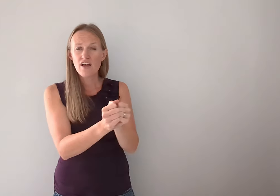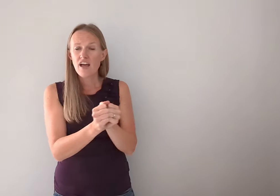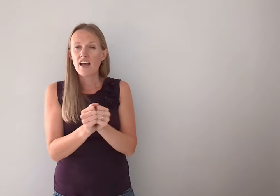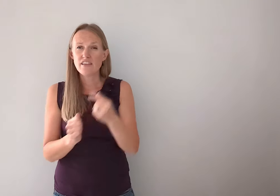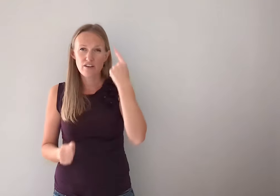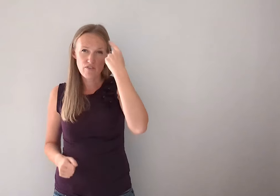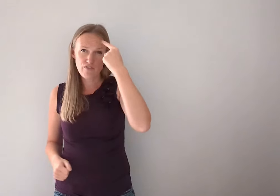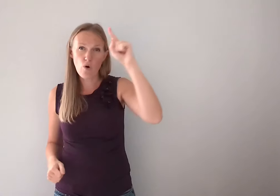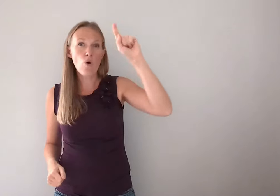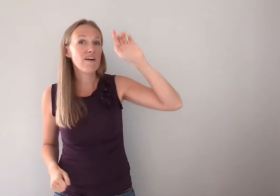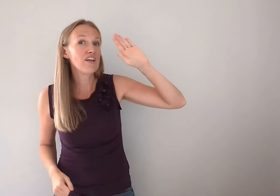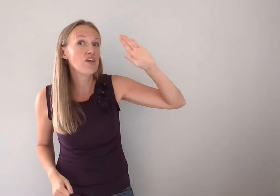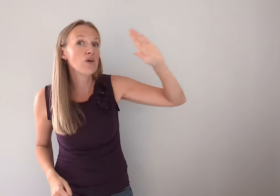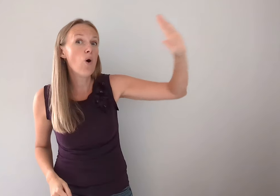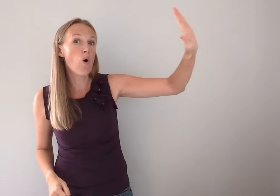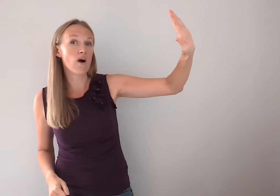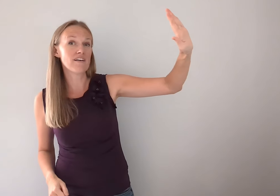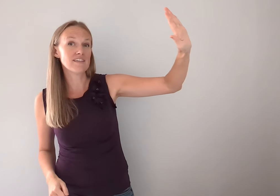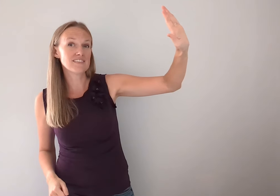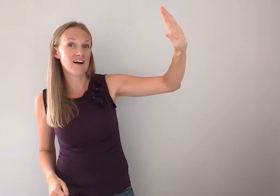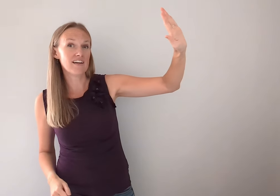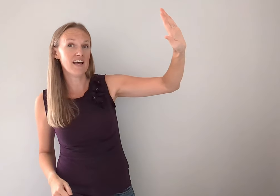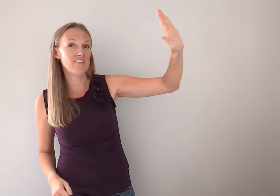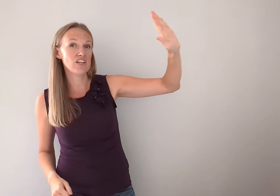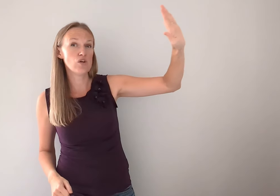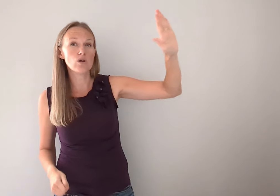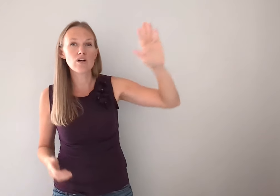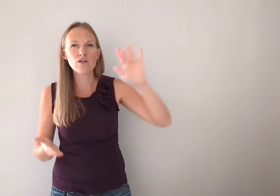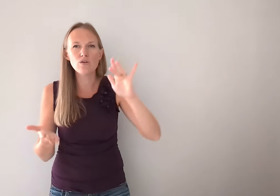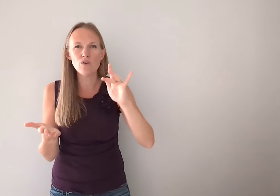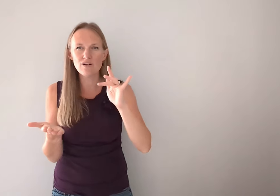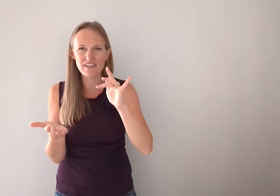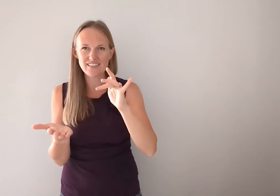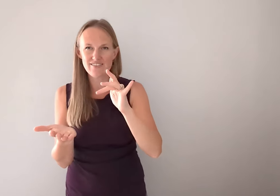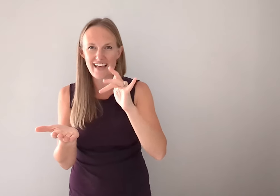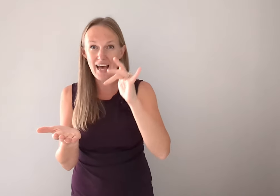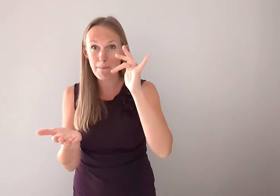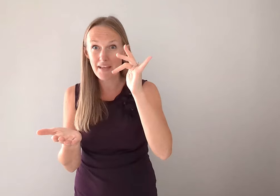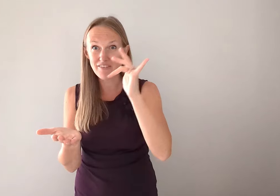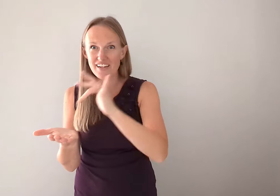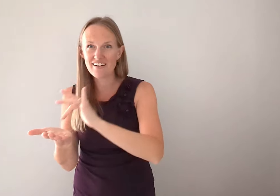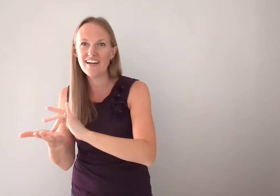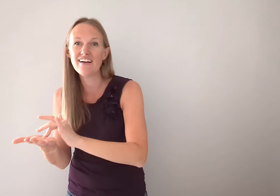And then for your, this is God in heaven, your glory. Glory. So for that middle finger here.